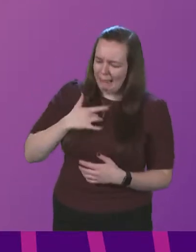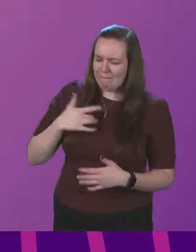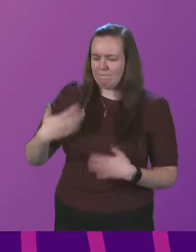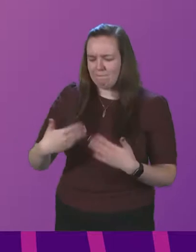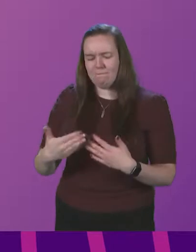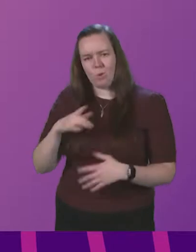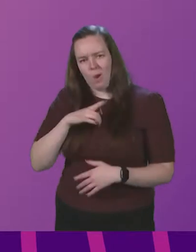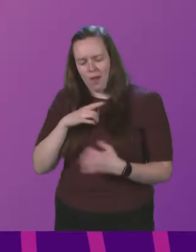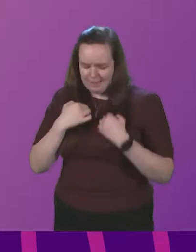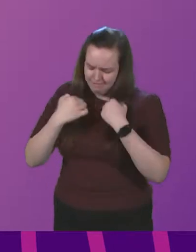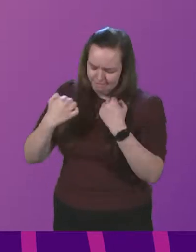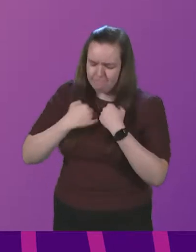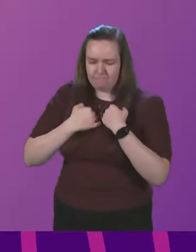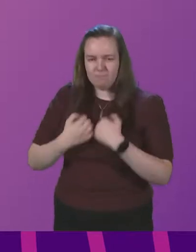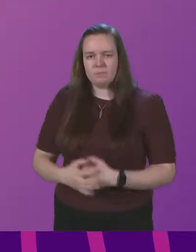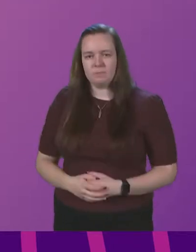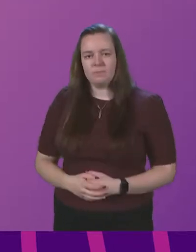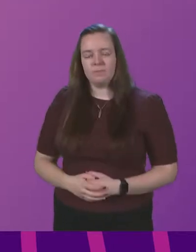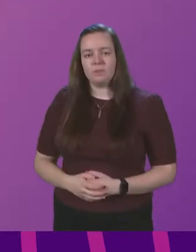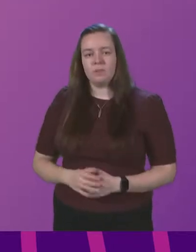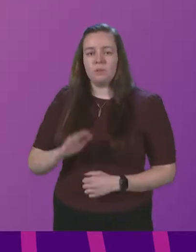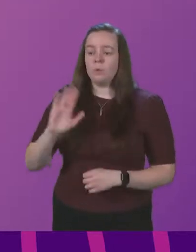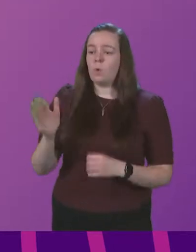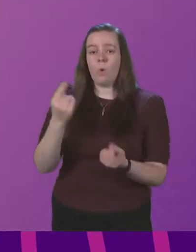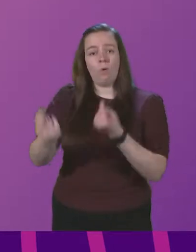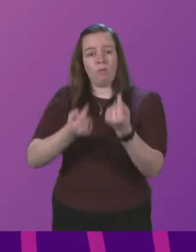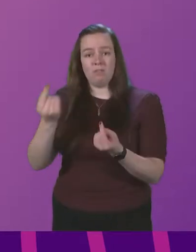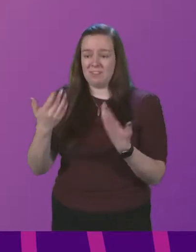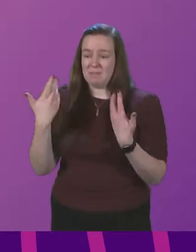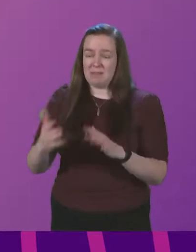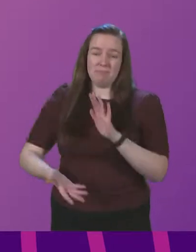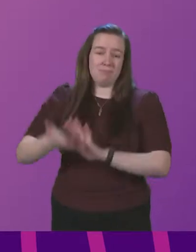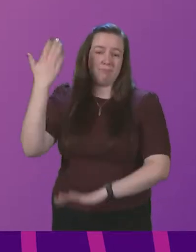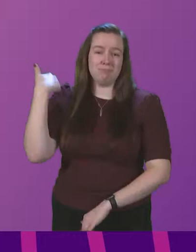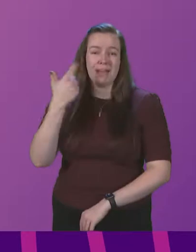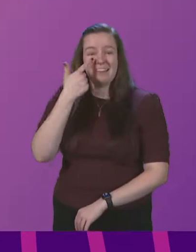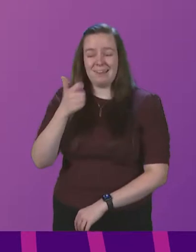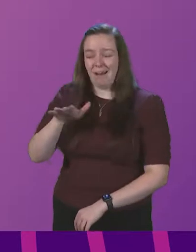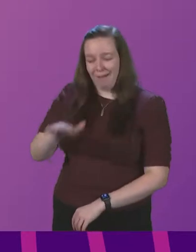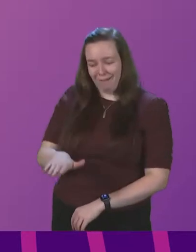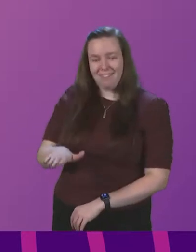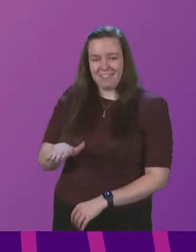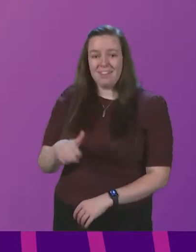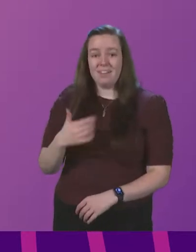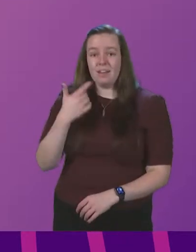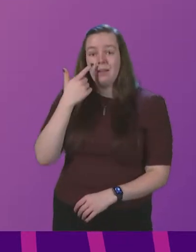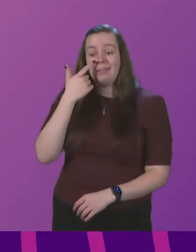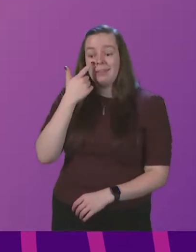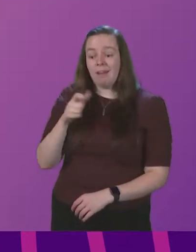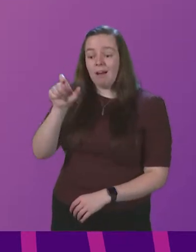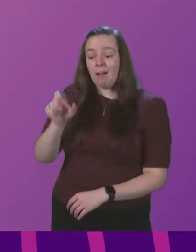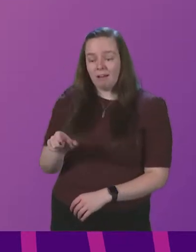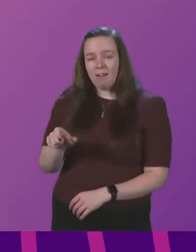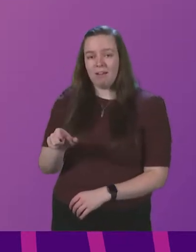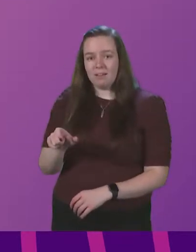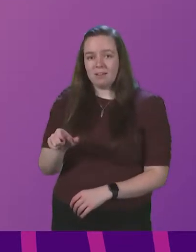we do. All of us were younger once, even the youngest contributor to the life